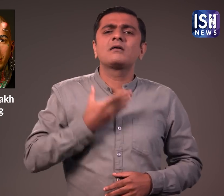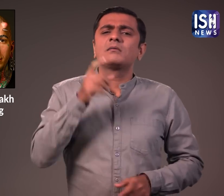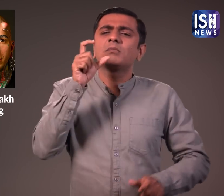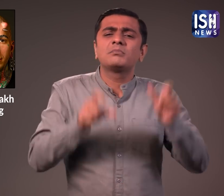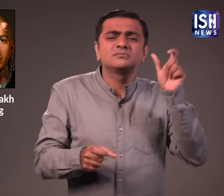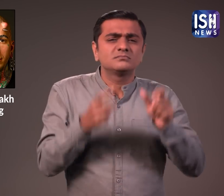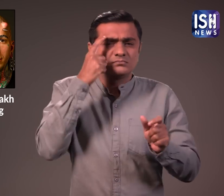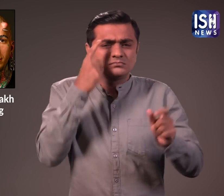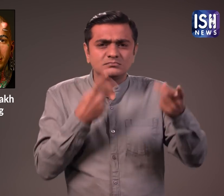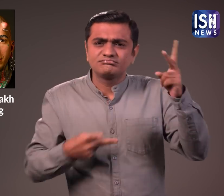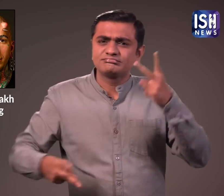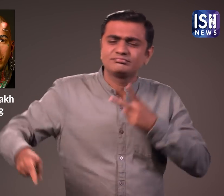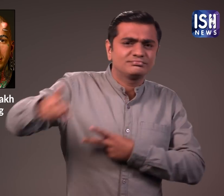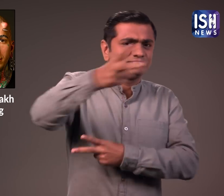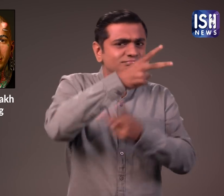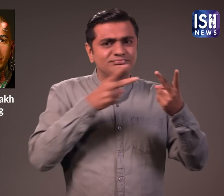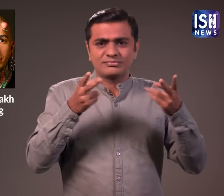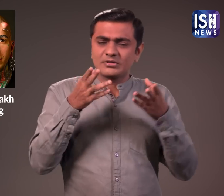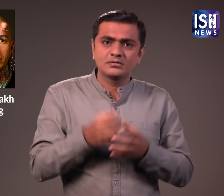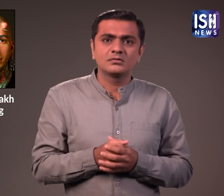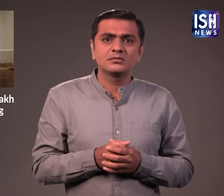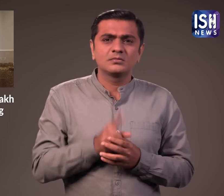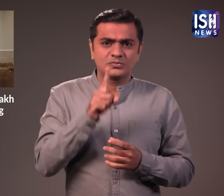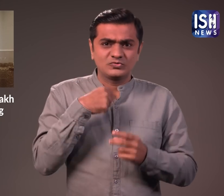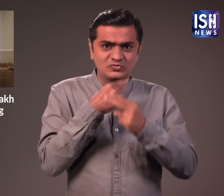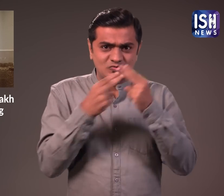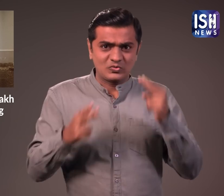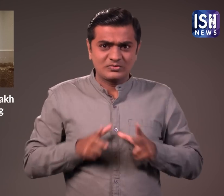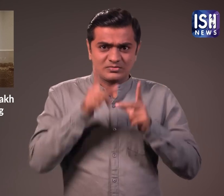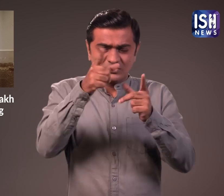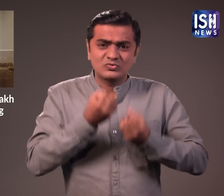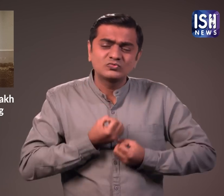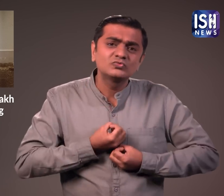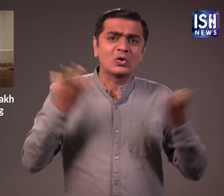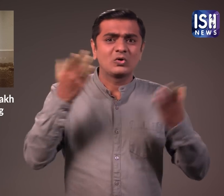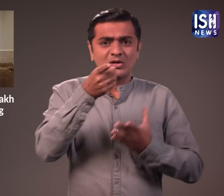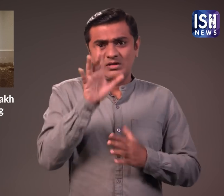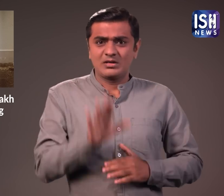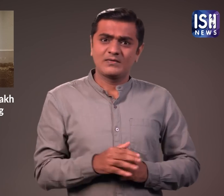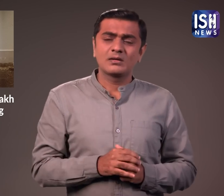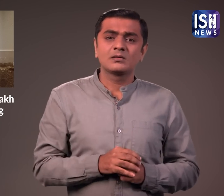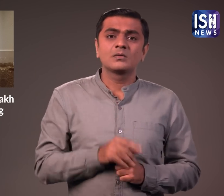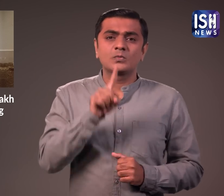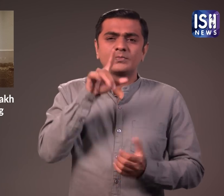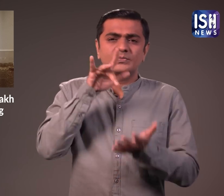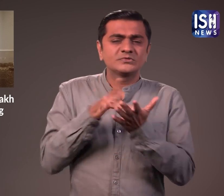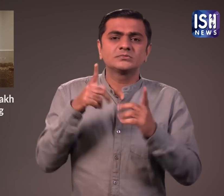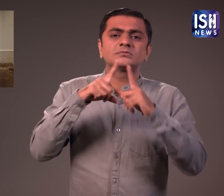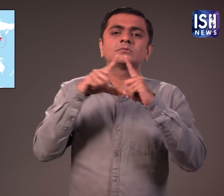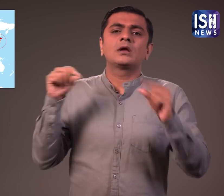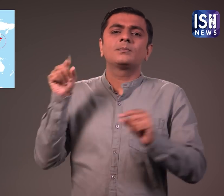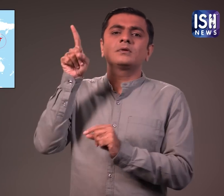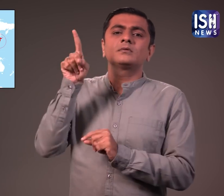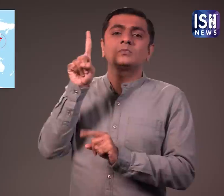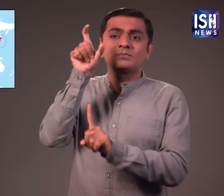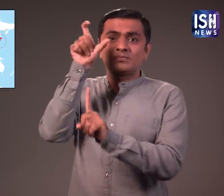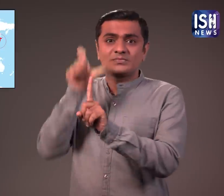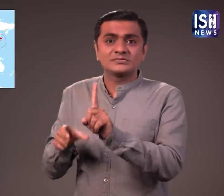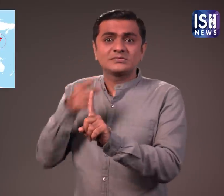People have a mind of their own. Now this story will surely shock you. A Japanese man since his